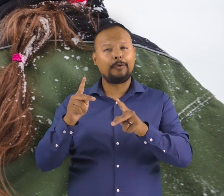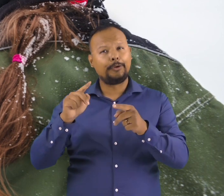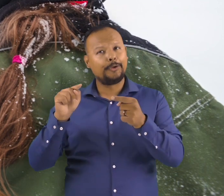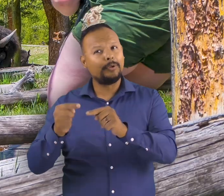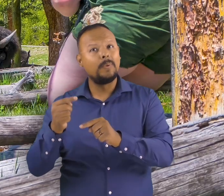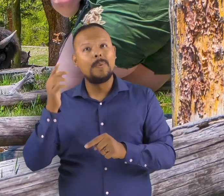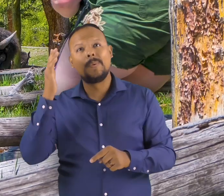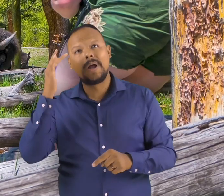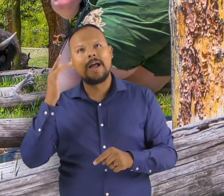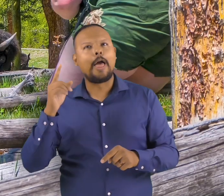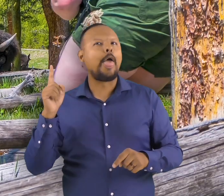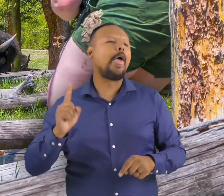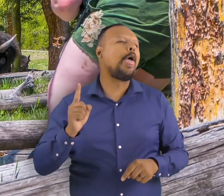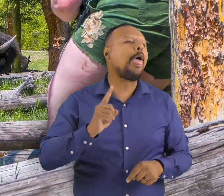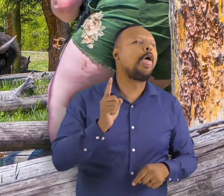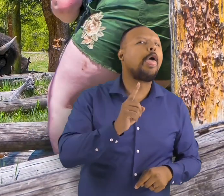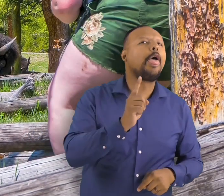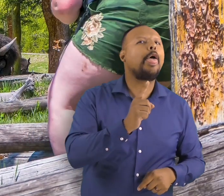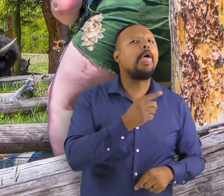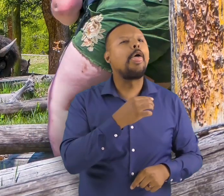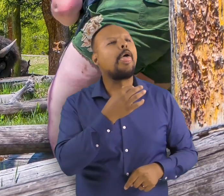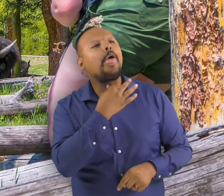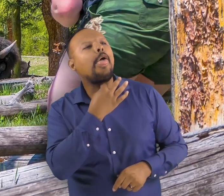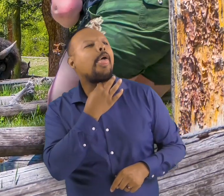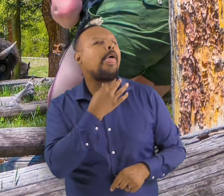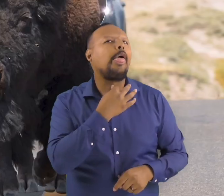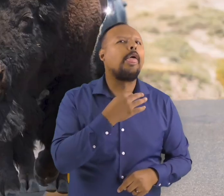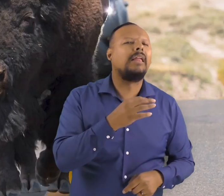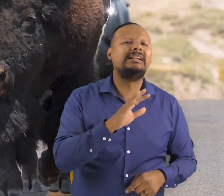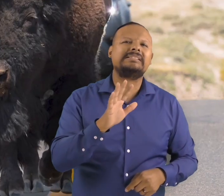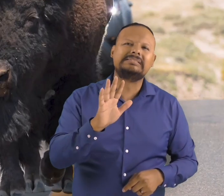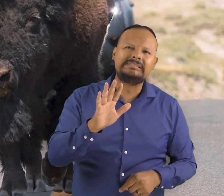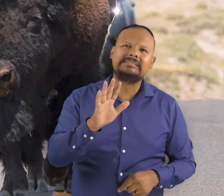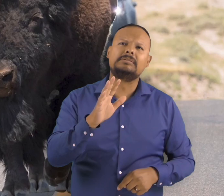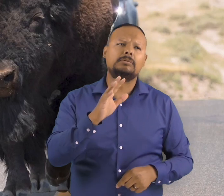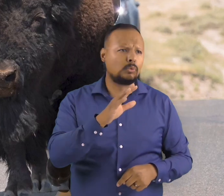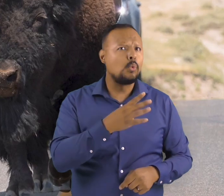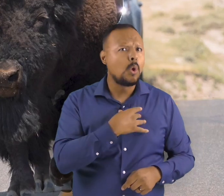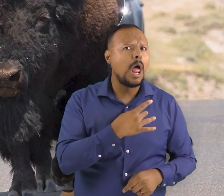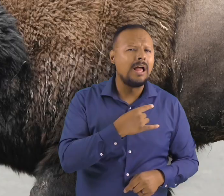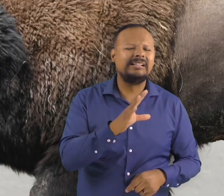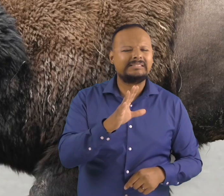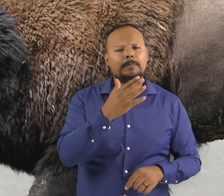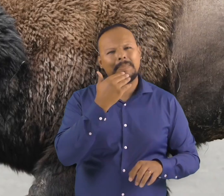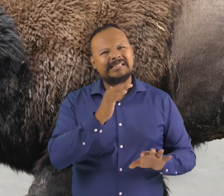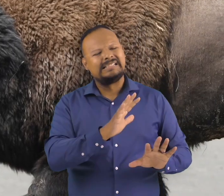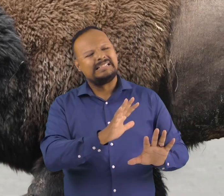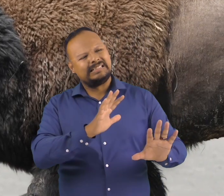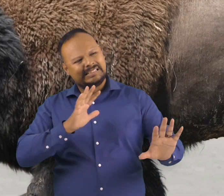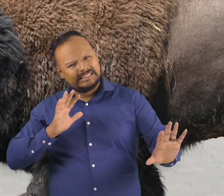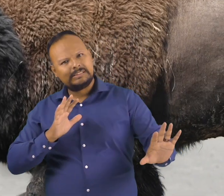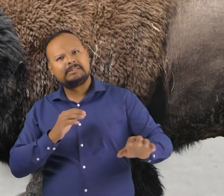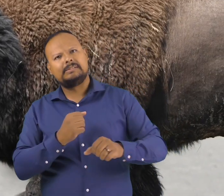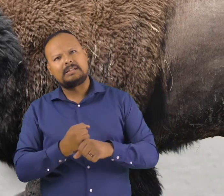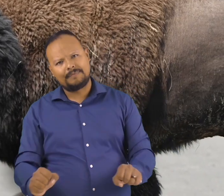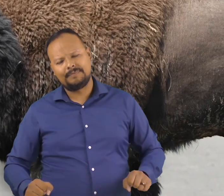are caused by people getting too close to bison it's great to love the bison but love them from a distance